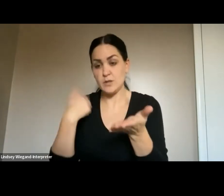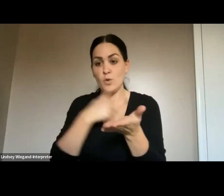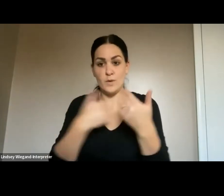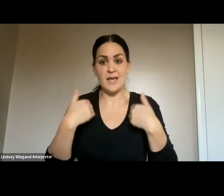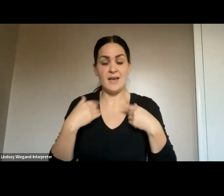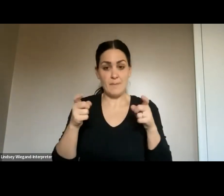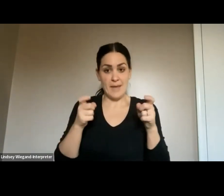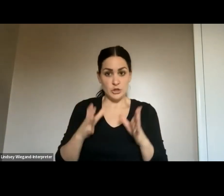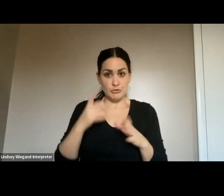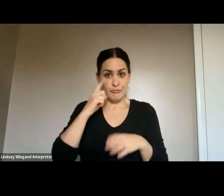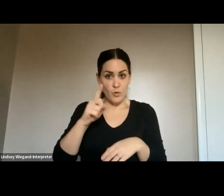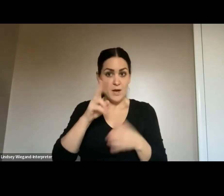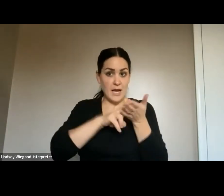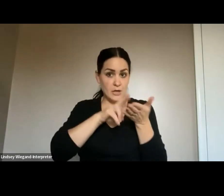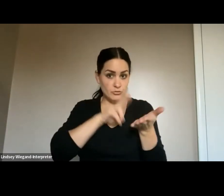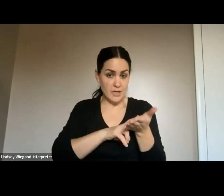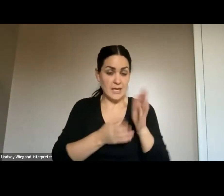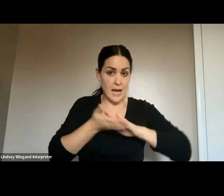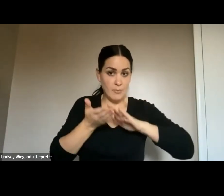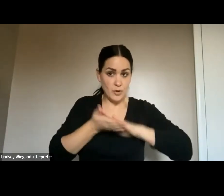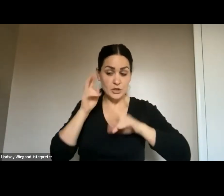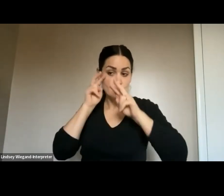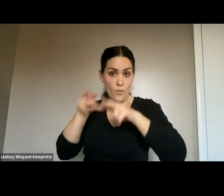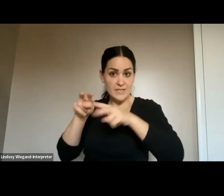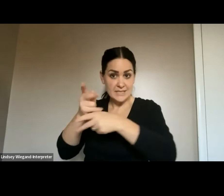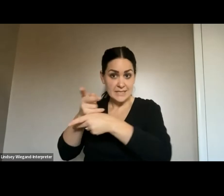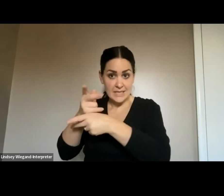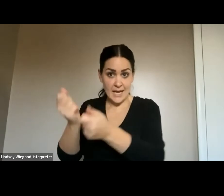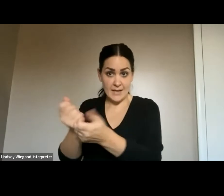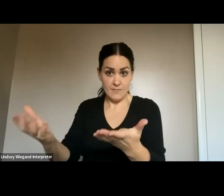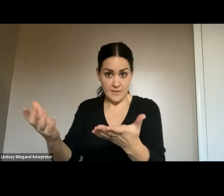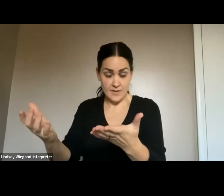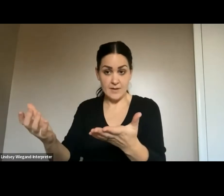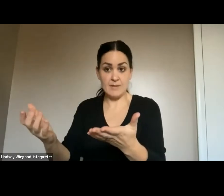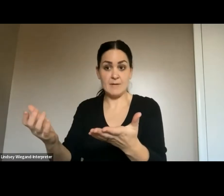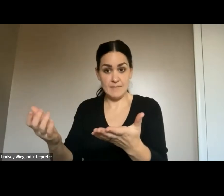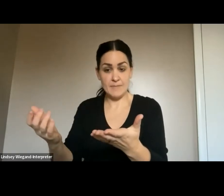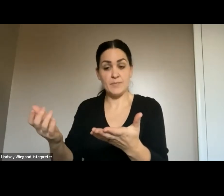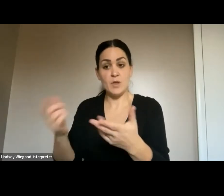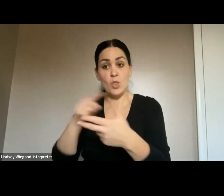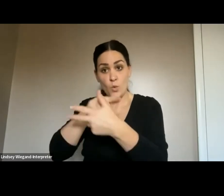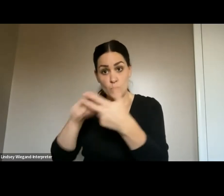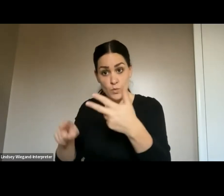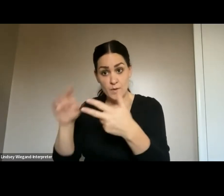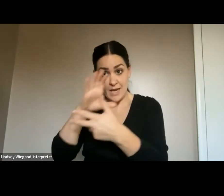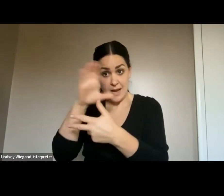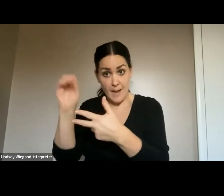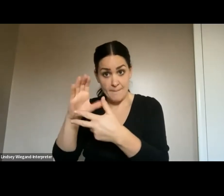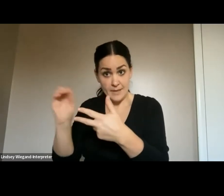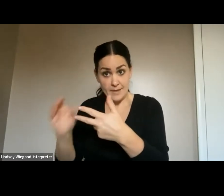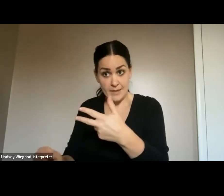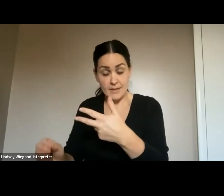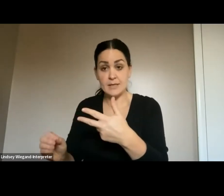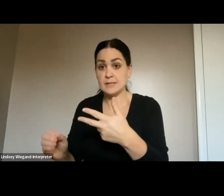contract operations within DDOT overseeing all of that. And those three companies, instead of submitting them